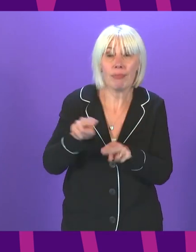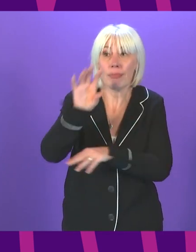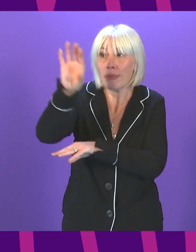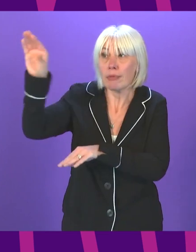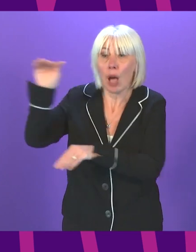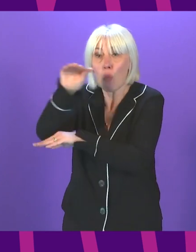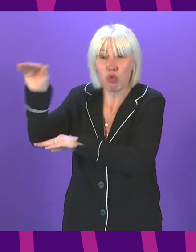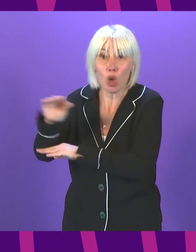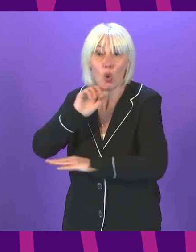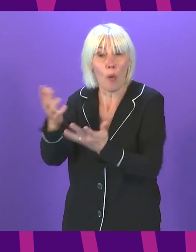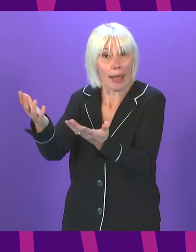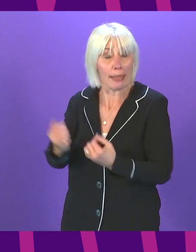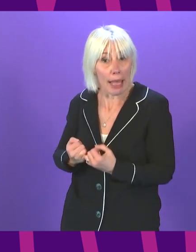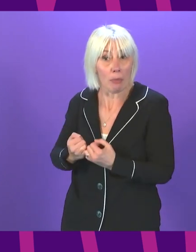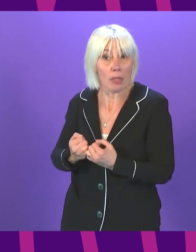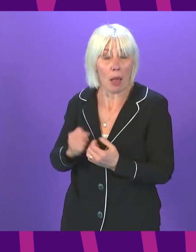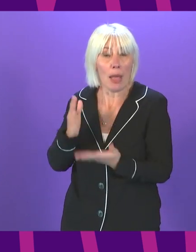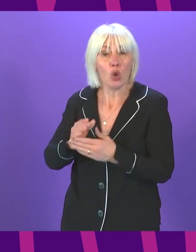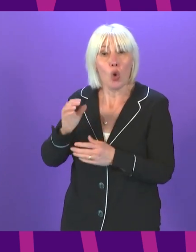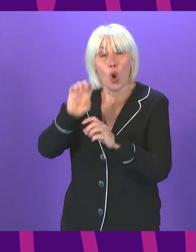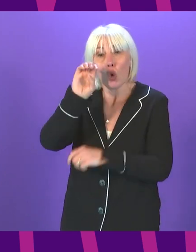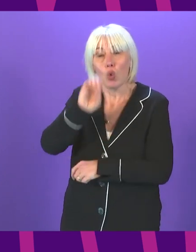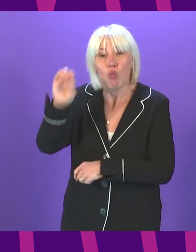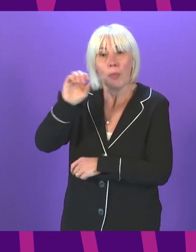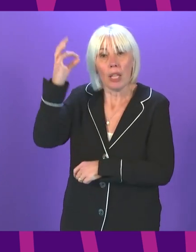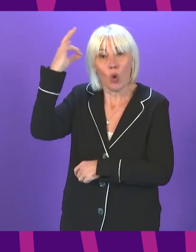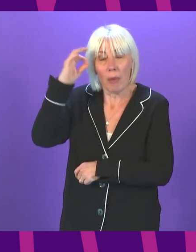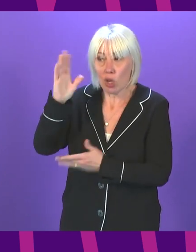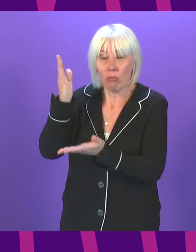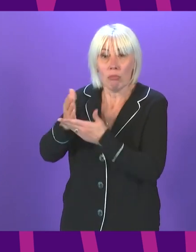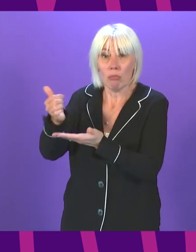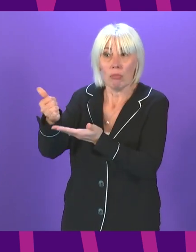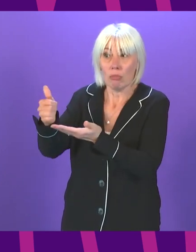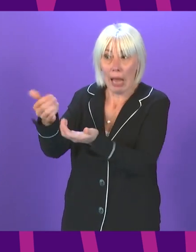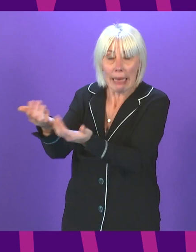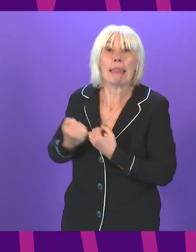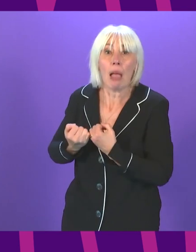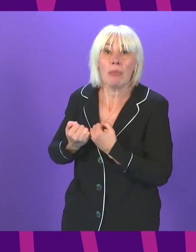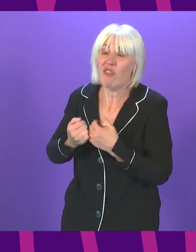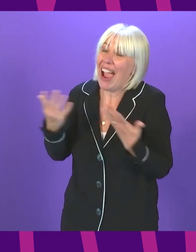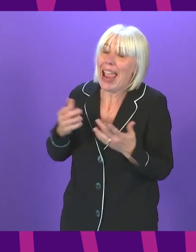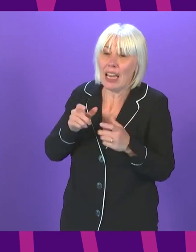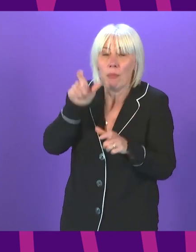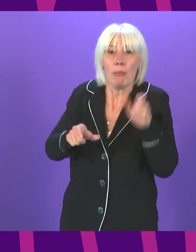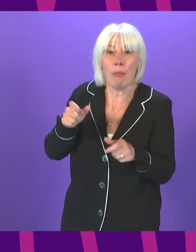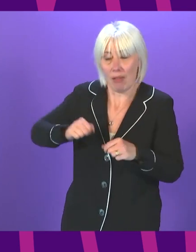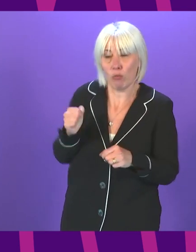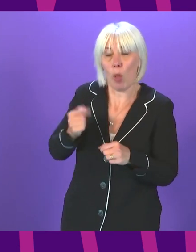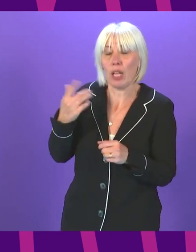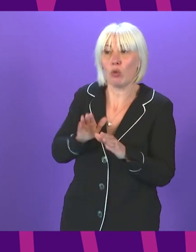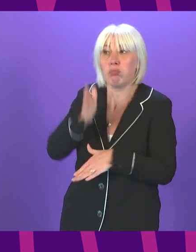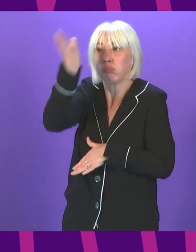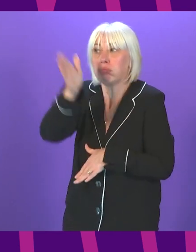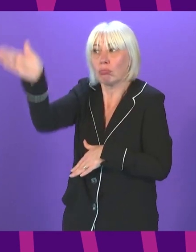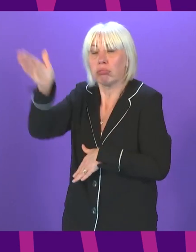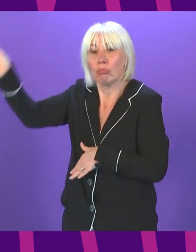be made to European countries and the European Commission to make sure that it will be accepted for Scots who are visiting Europe? First Minister. Yes, I mean, this is